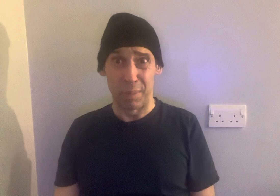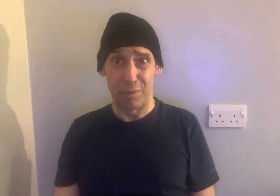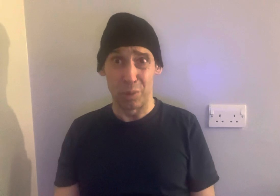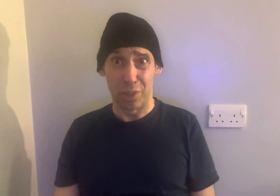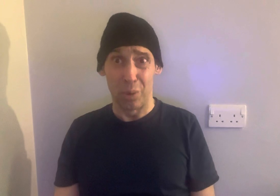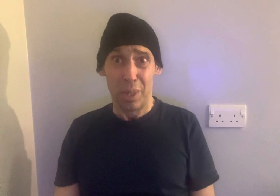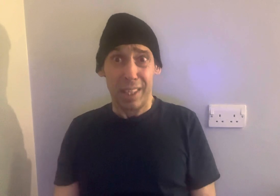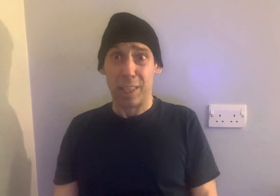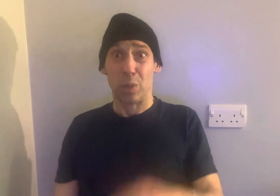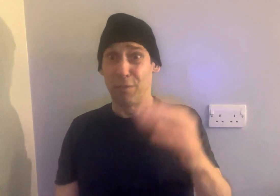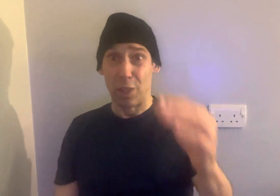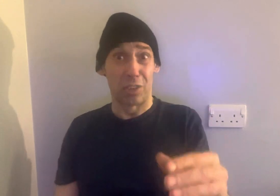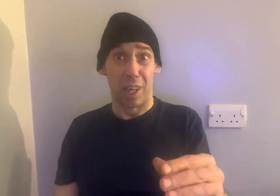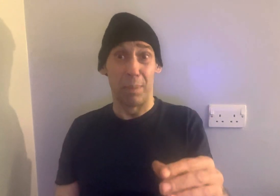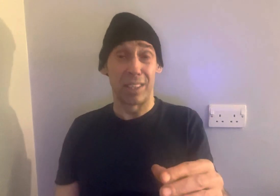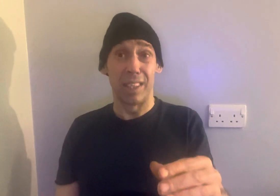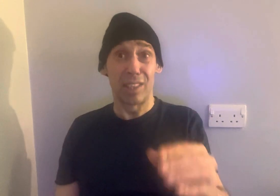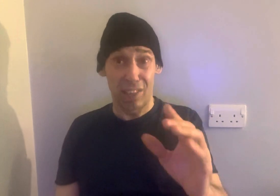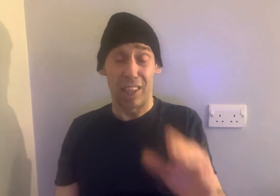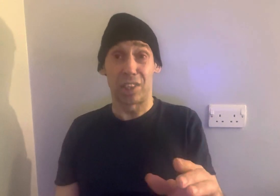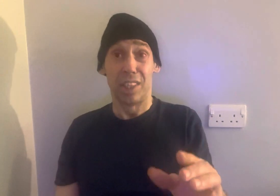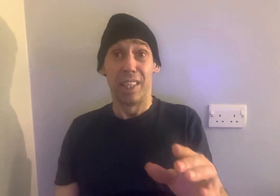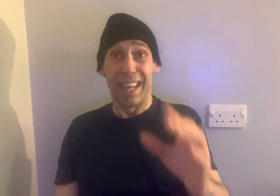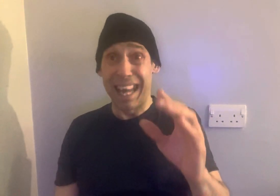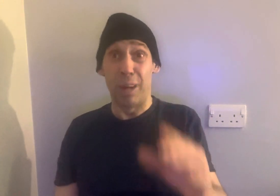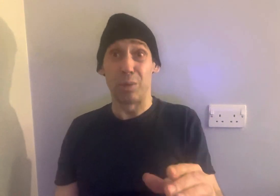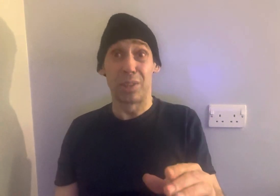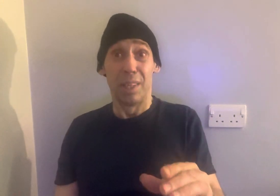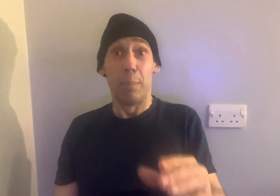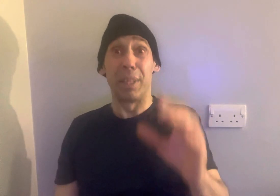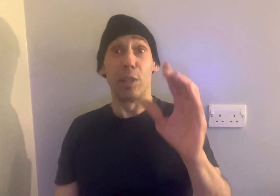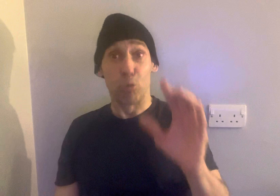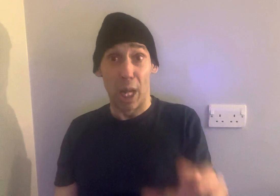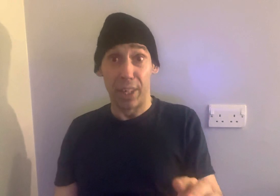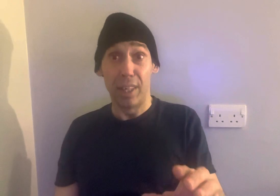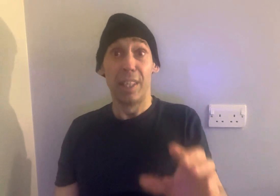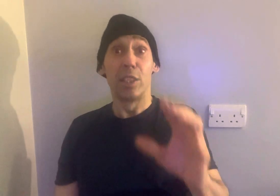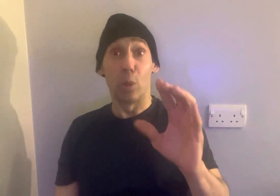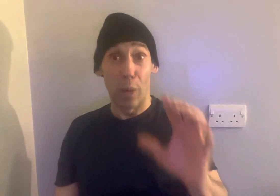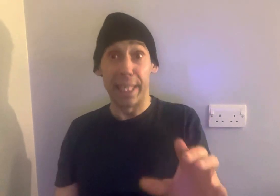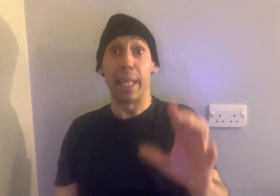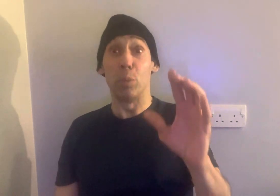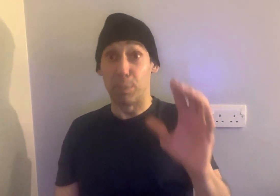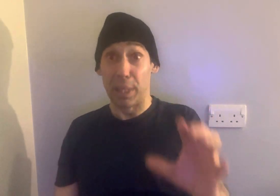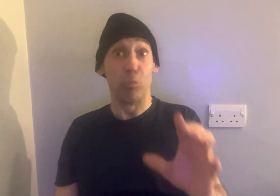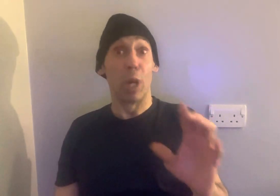before. So this was the first time I'd seen such a house being run the way that it was being run.